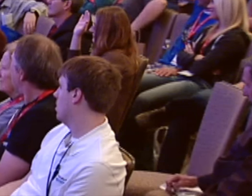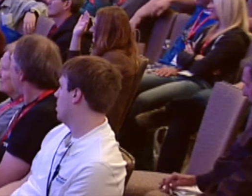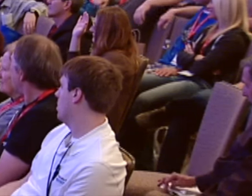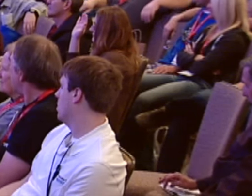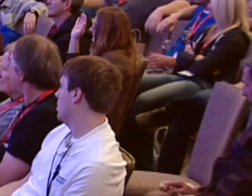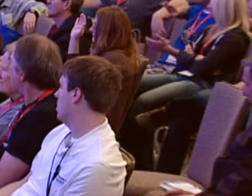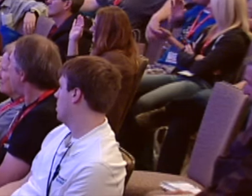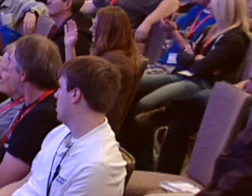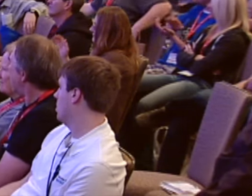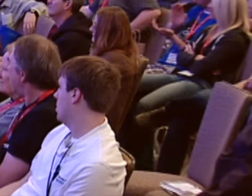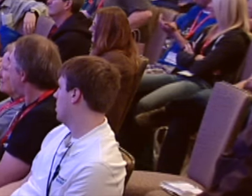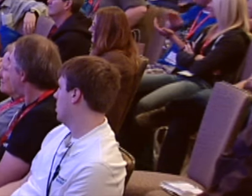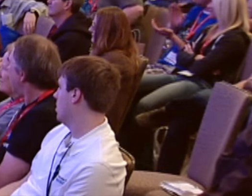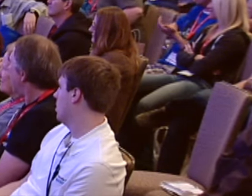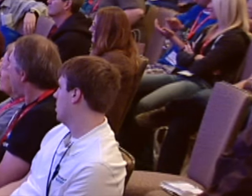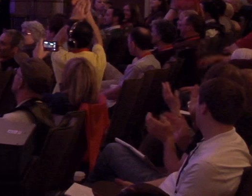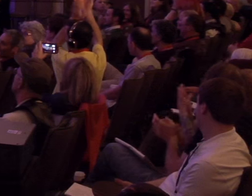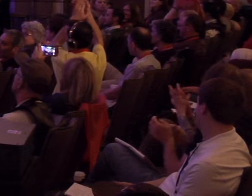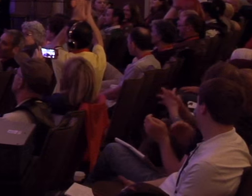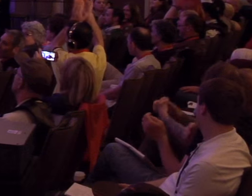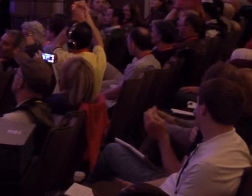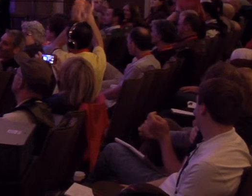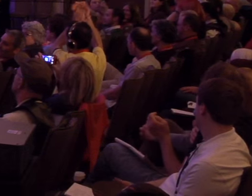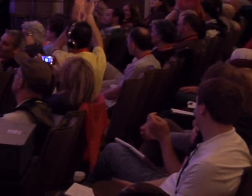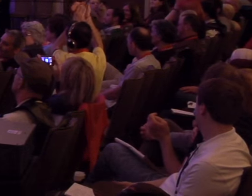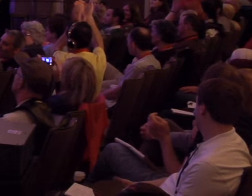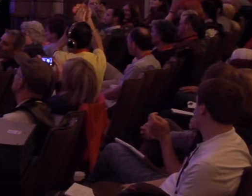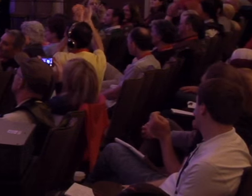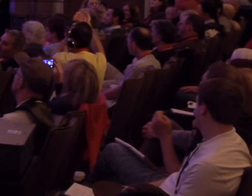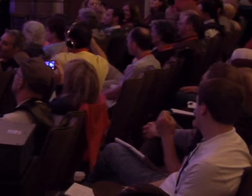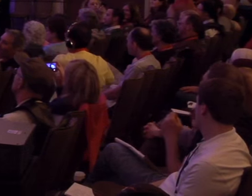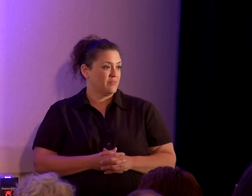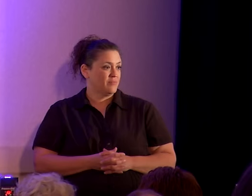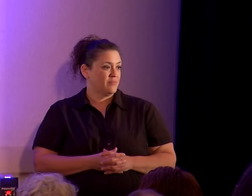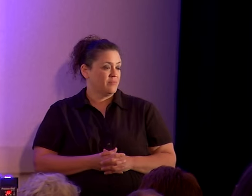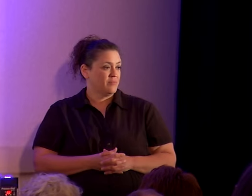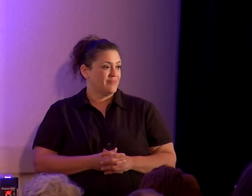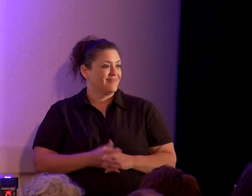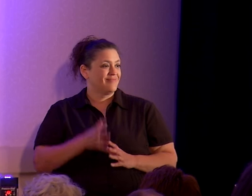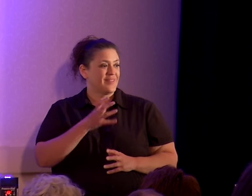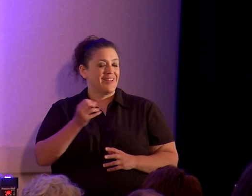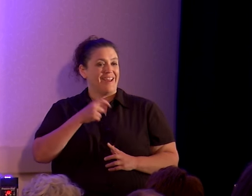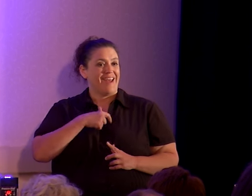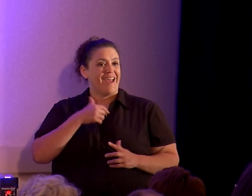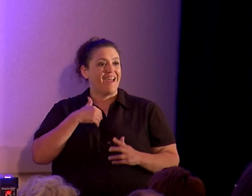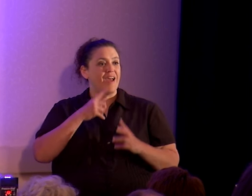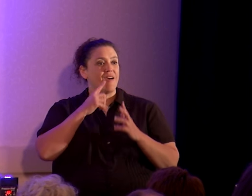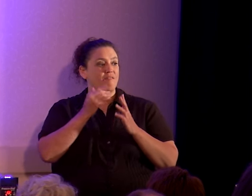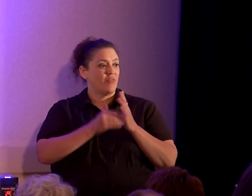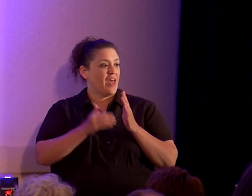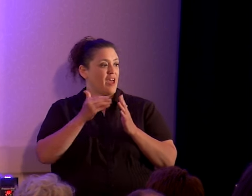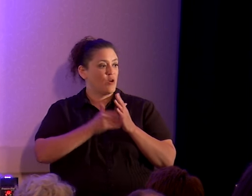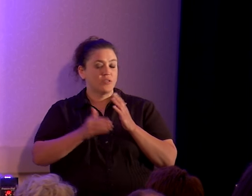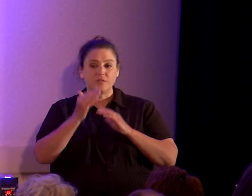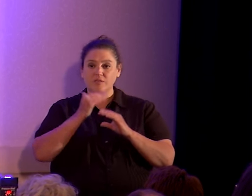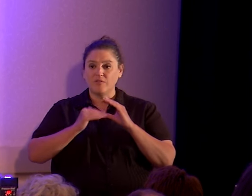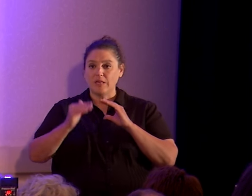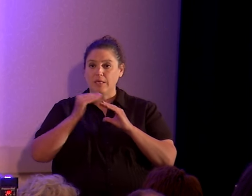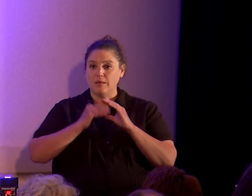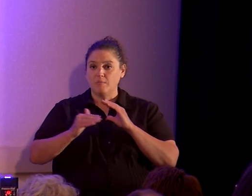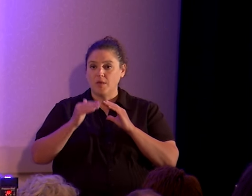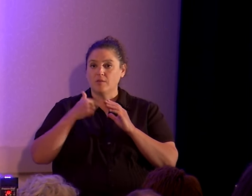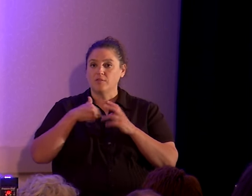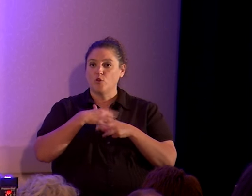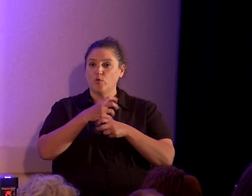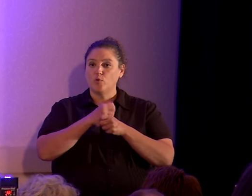And I have thousands of emails that the show receives